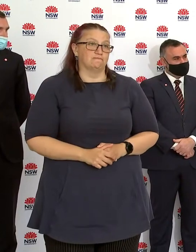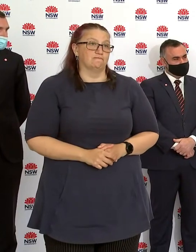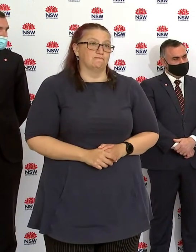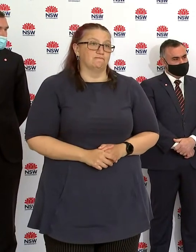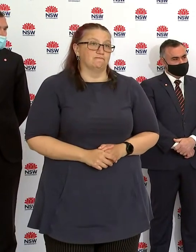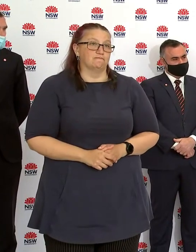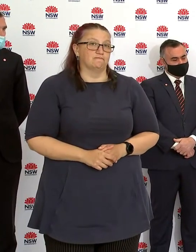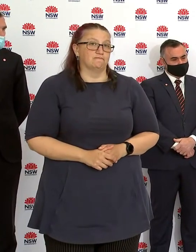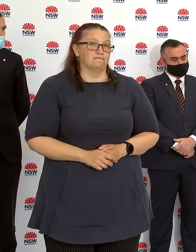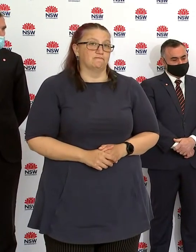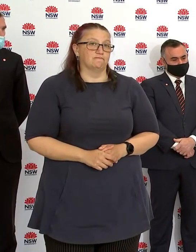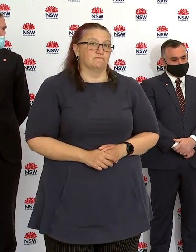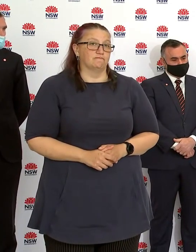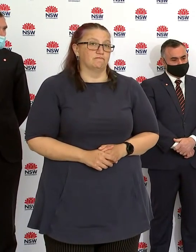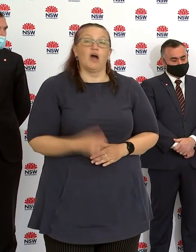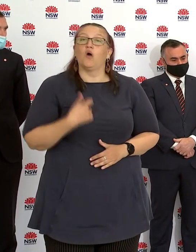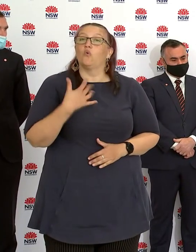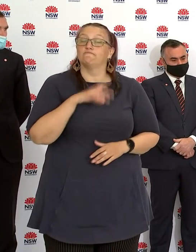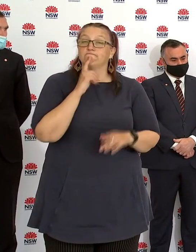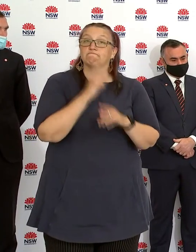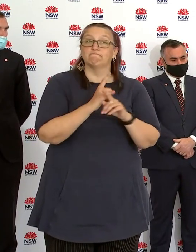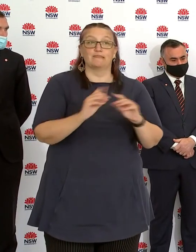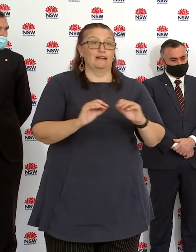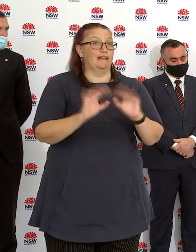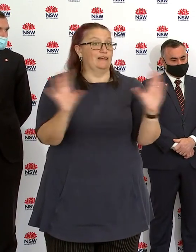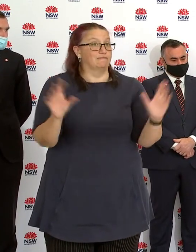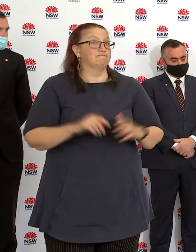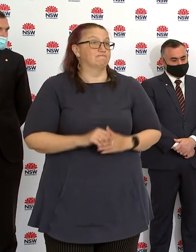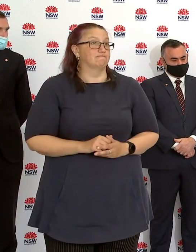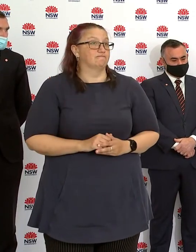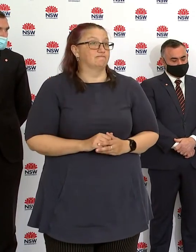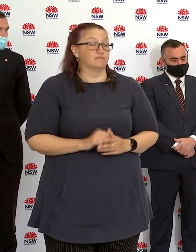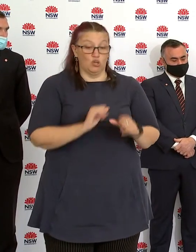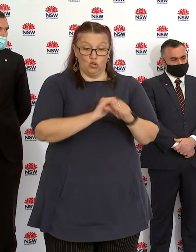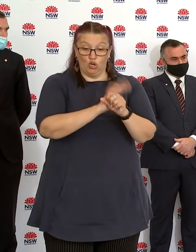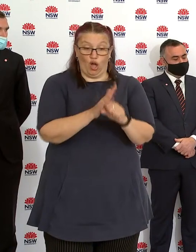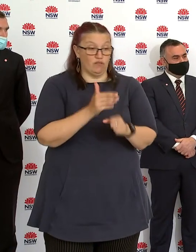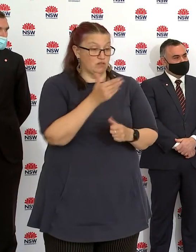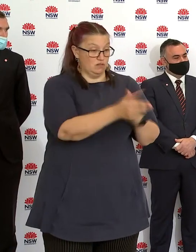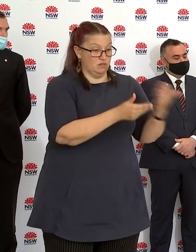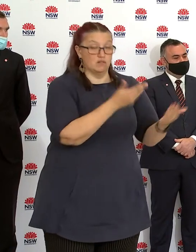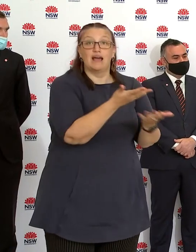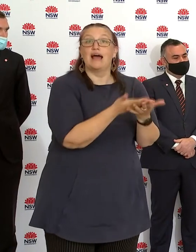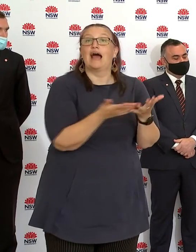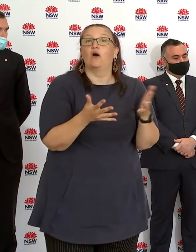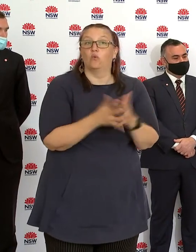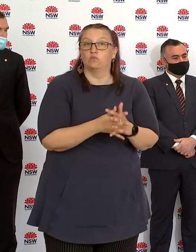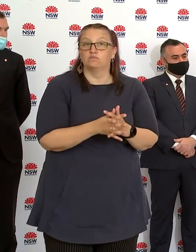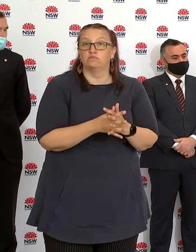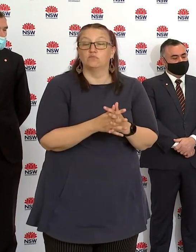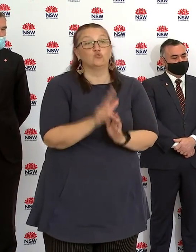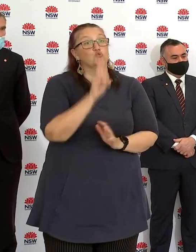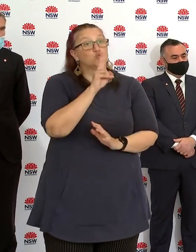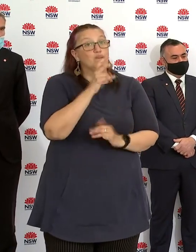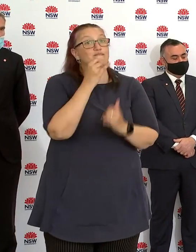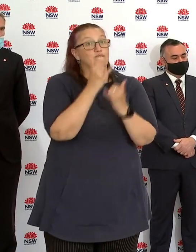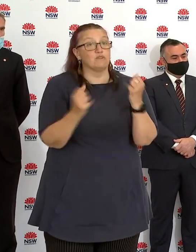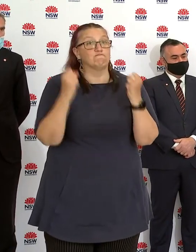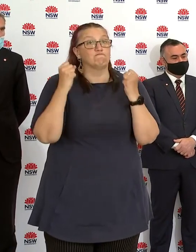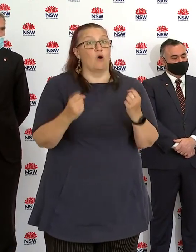drivers of transmission remain connections between household transmission and also